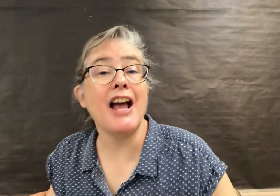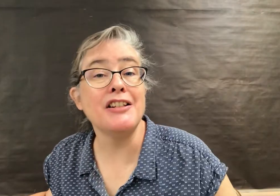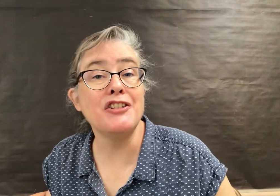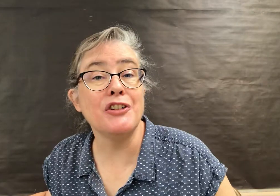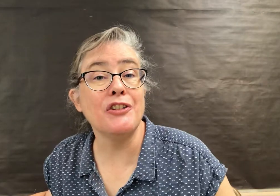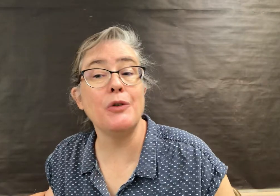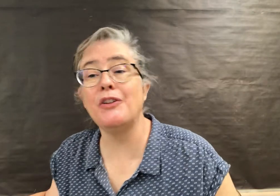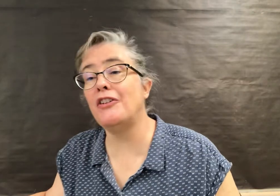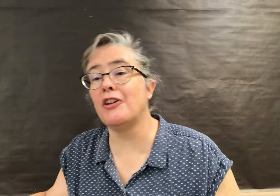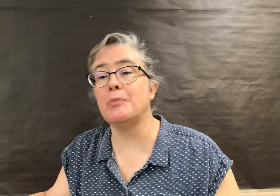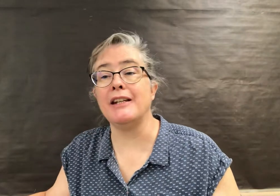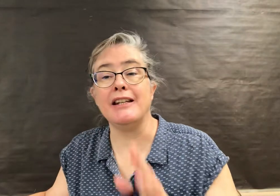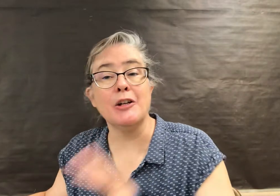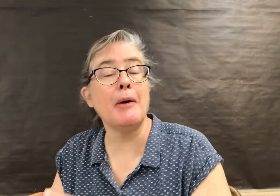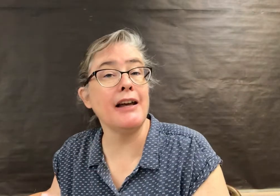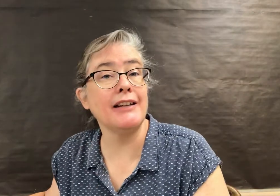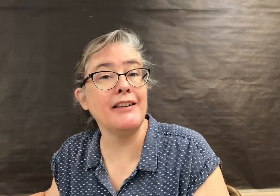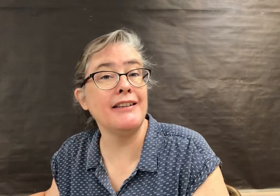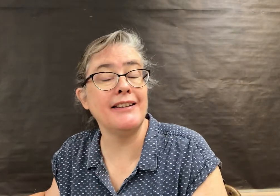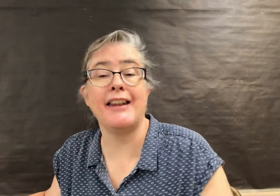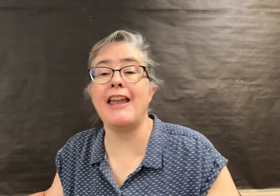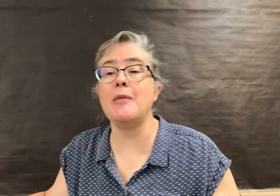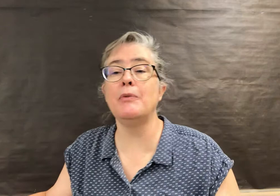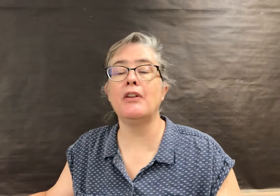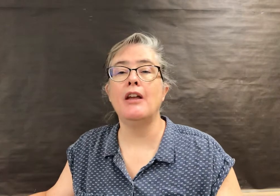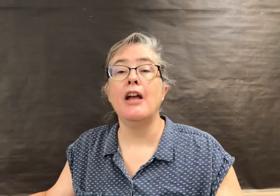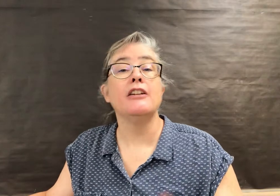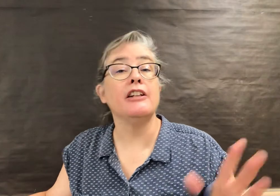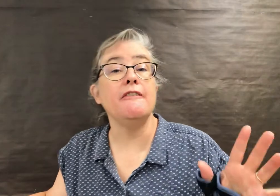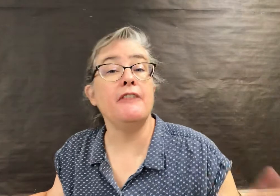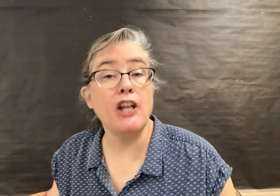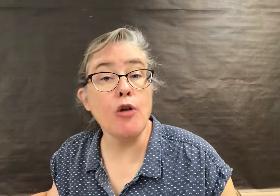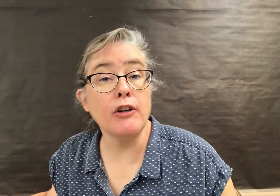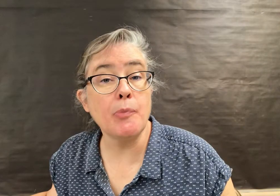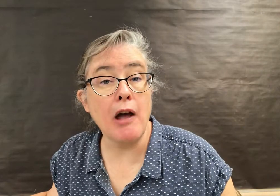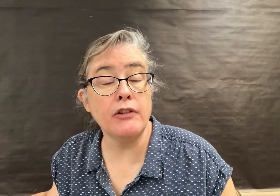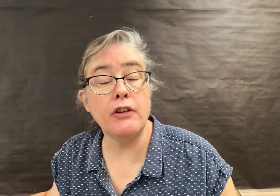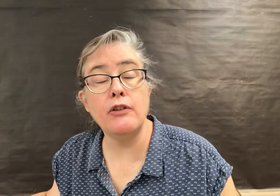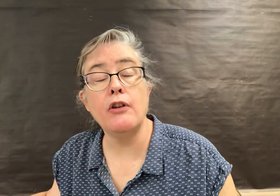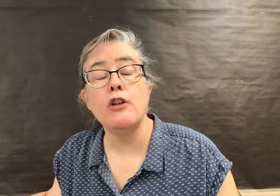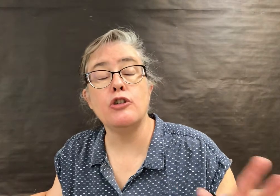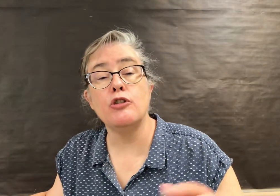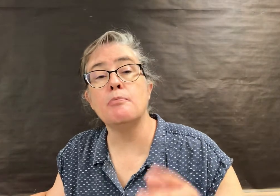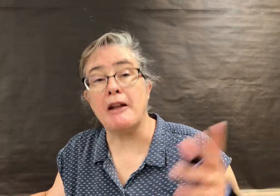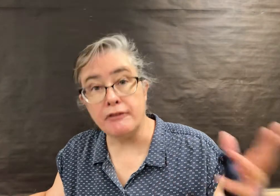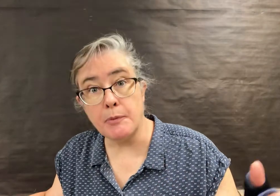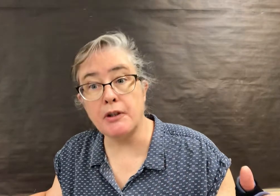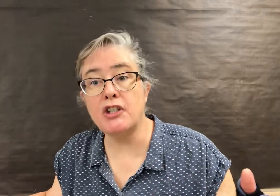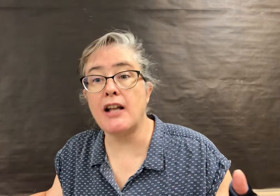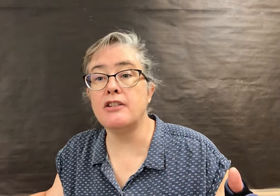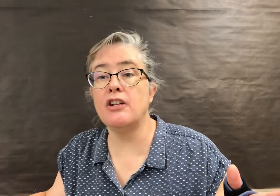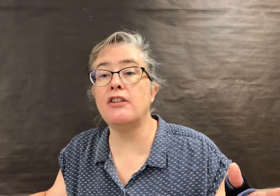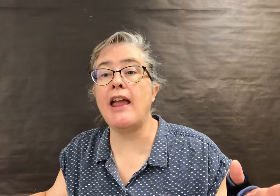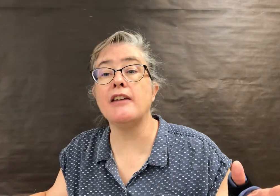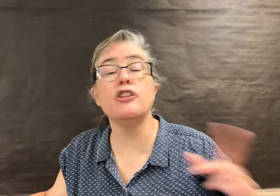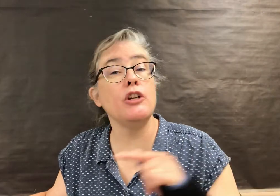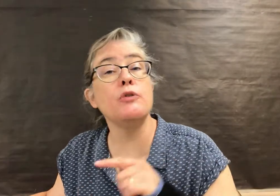challenged your students to complete Nearpod lessons and games, to leave video responses to my Flipgrid challenges, and to use